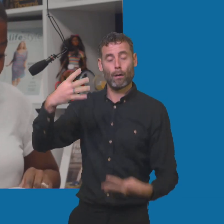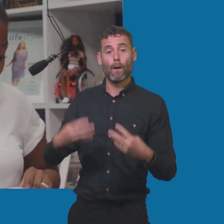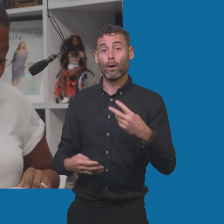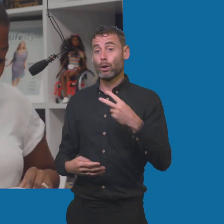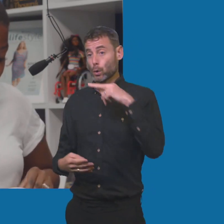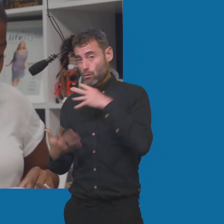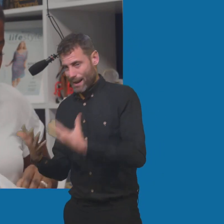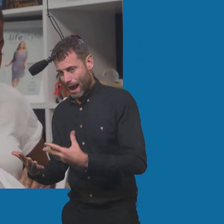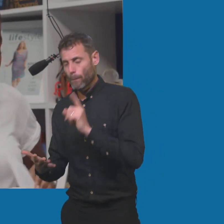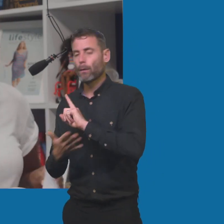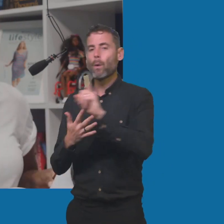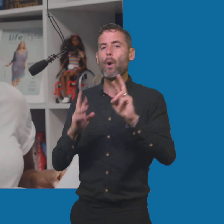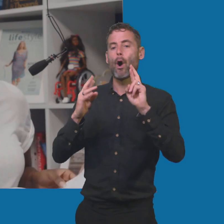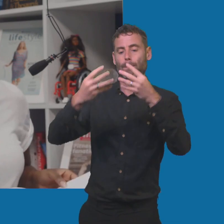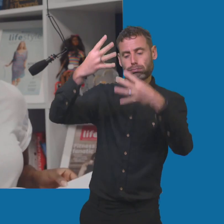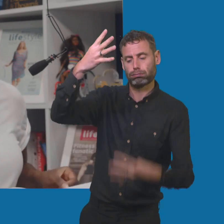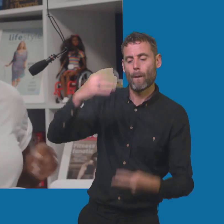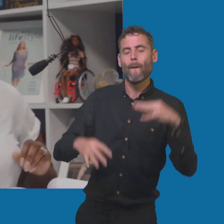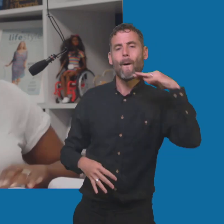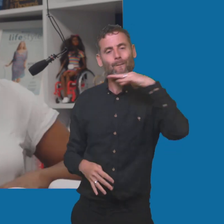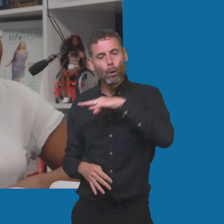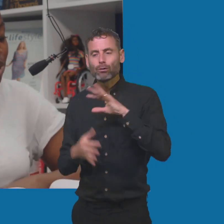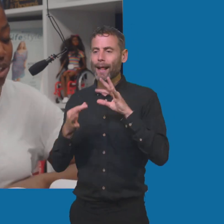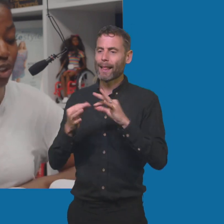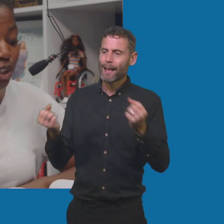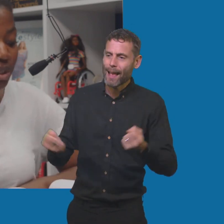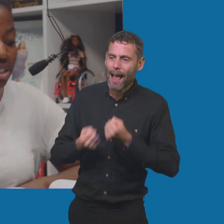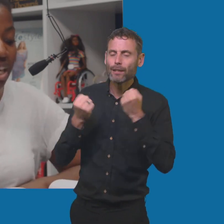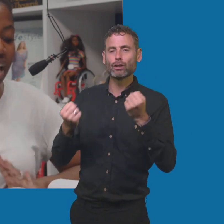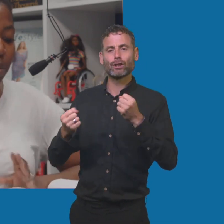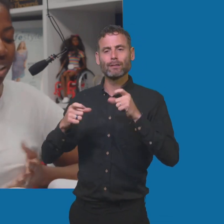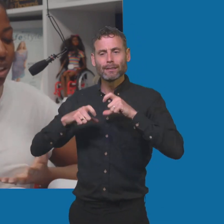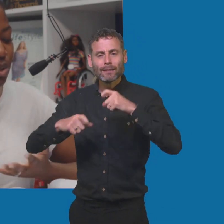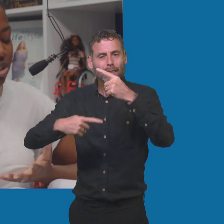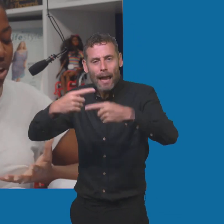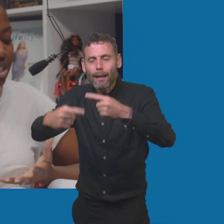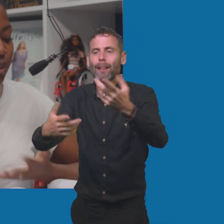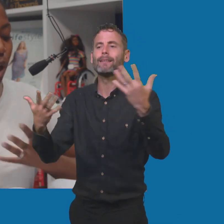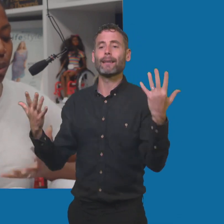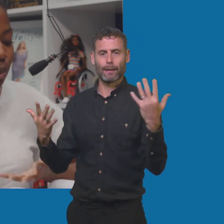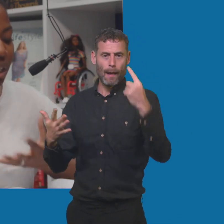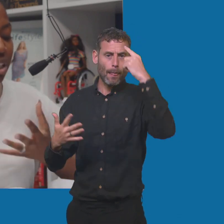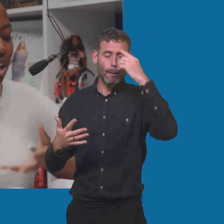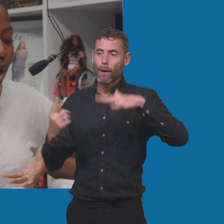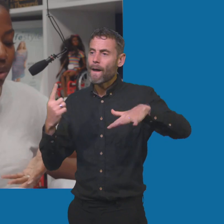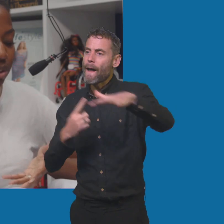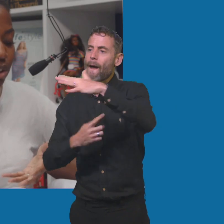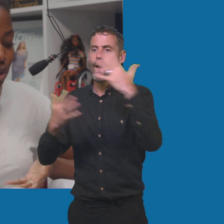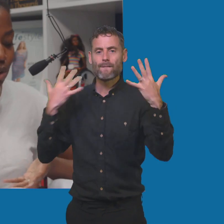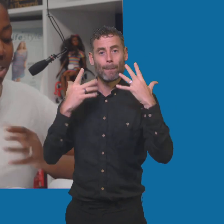around energy, sustainability, and the impact of environmental change on humans and will include signs for global warming, carbon neutral